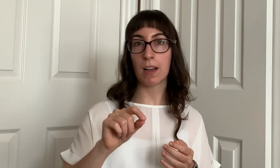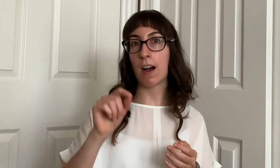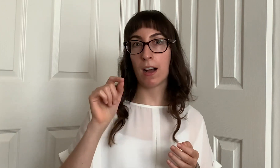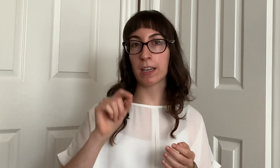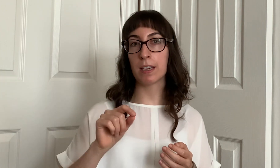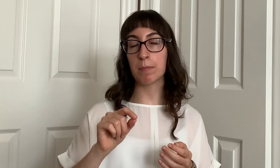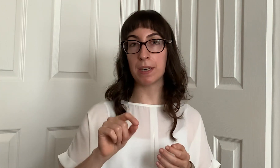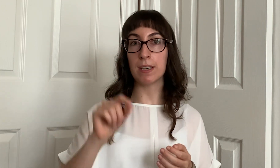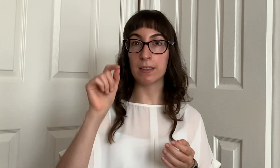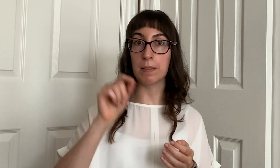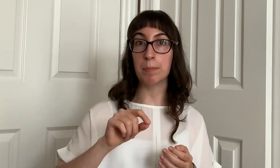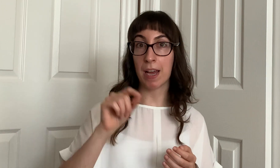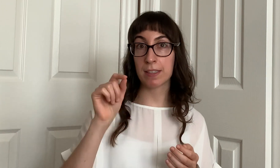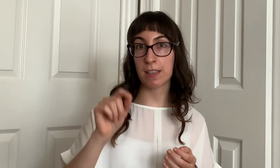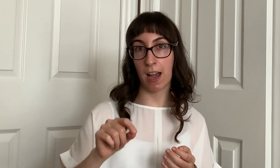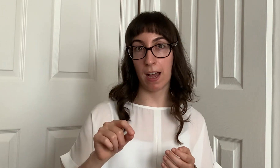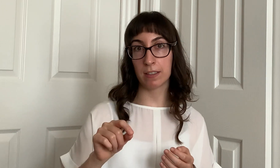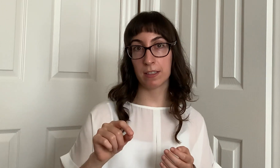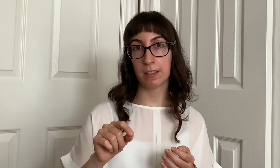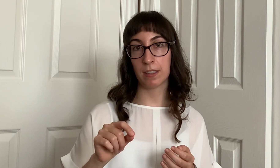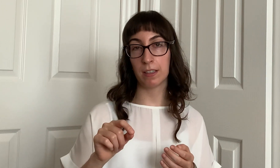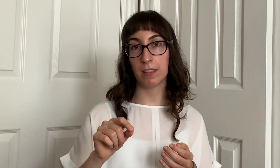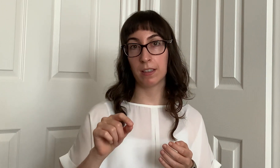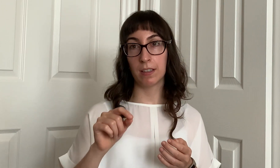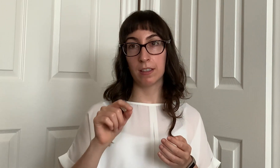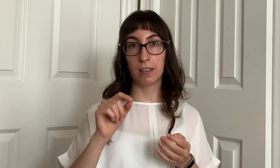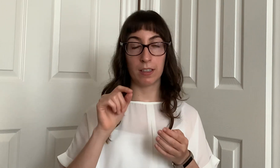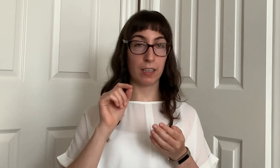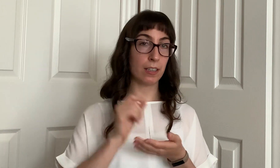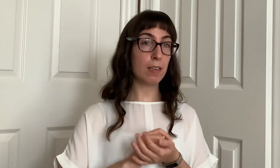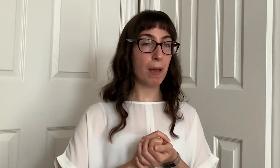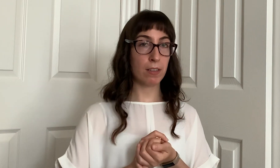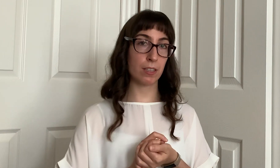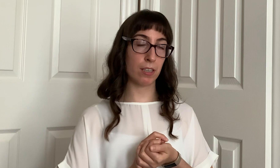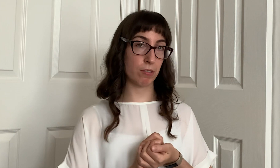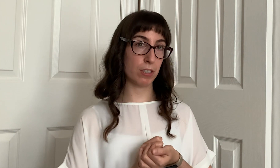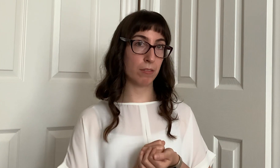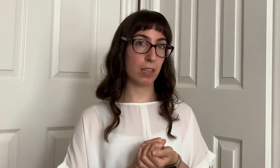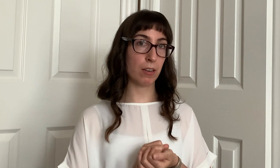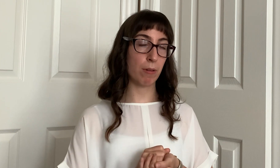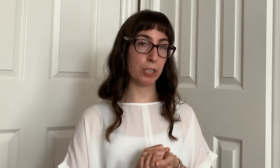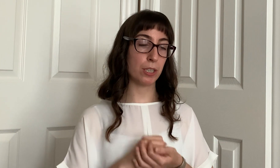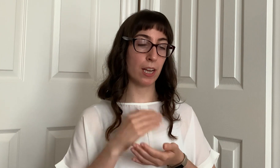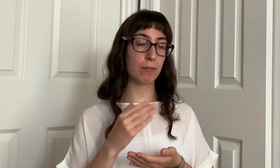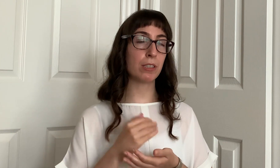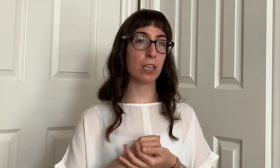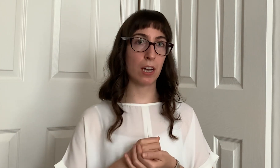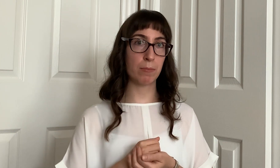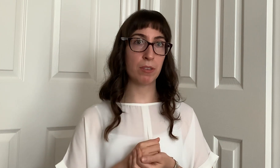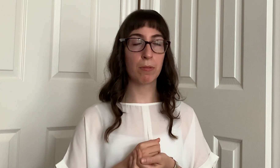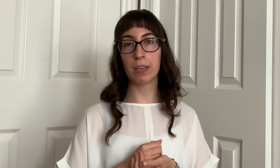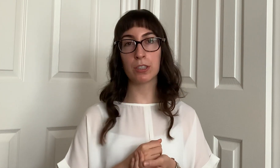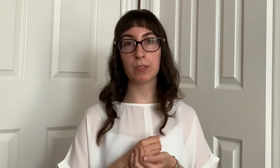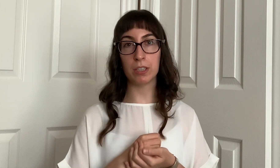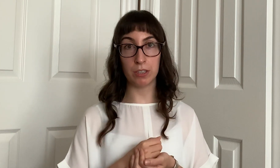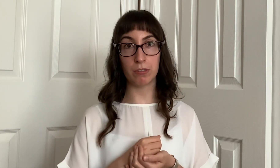I can be the best at and keep asking yourself that question every time you run into a new